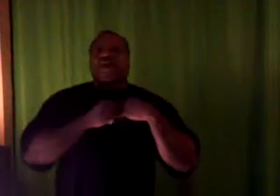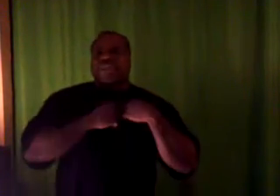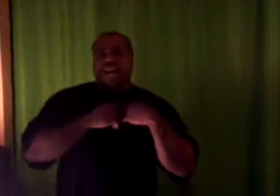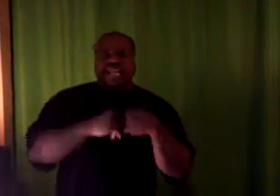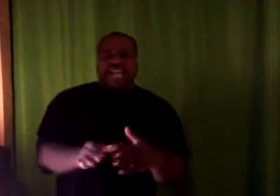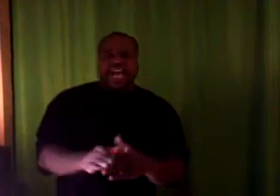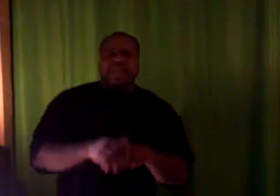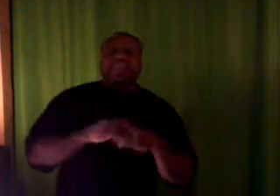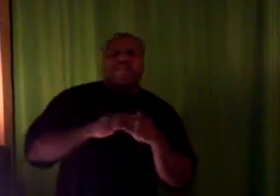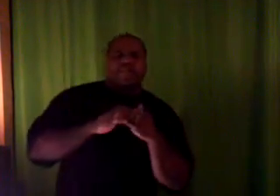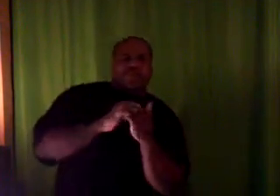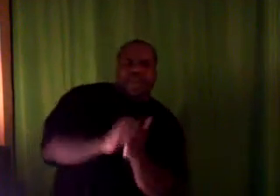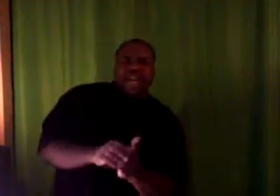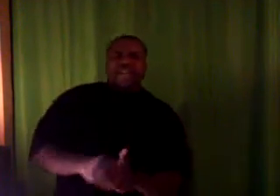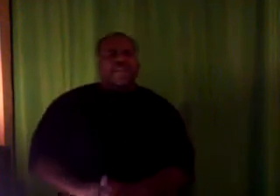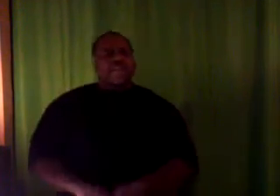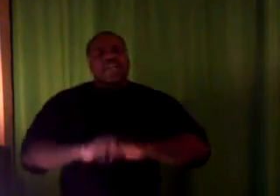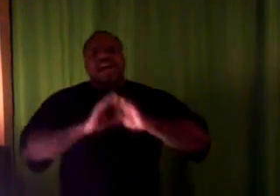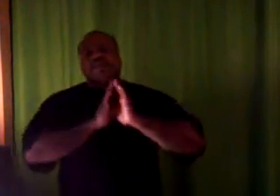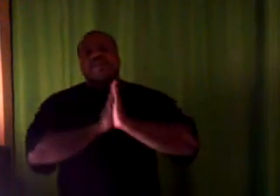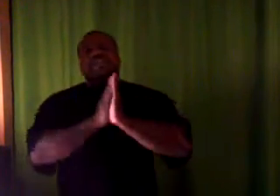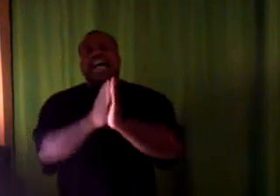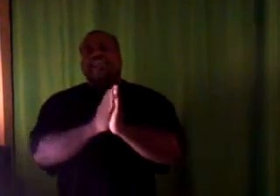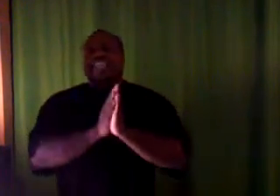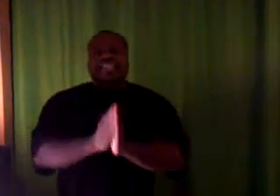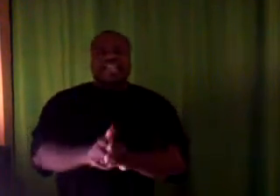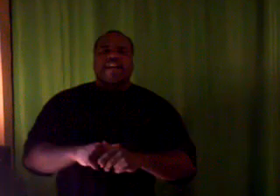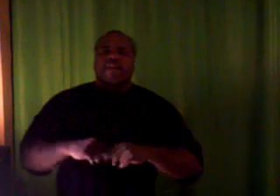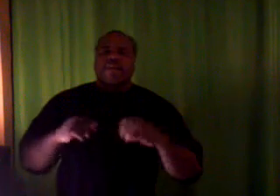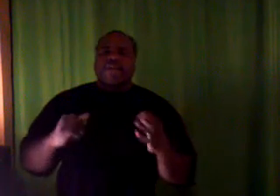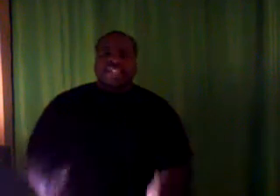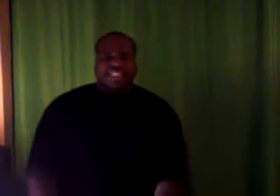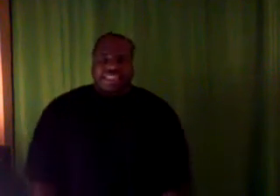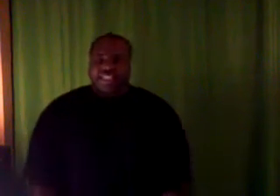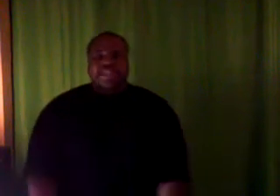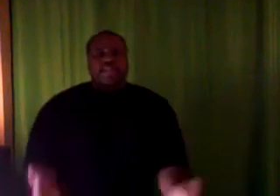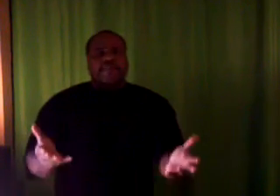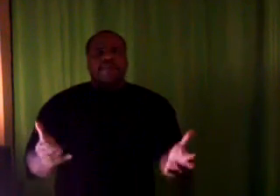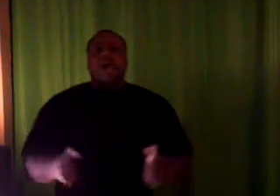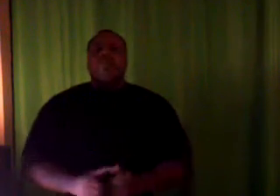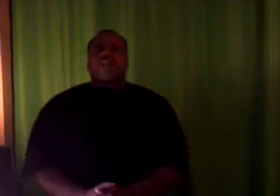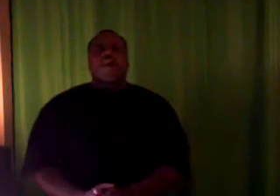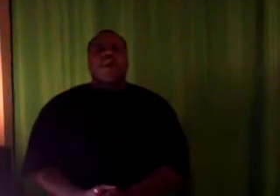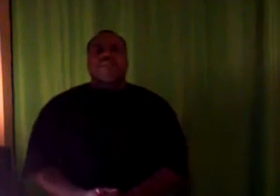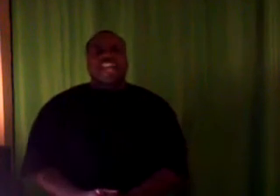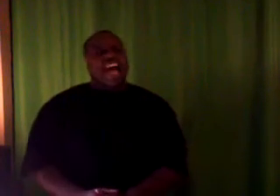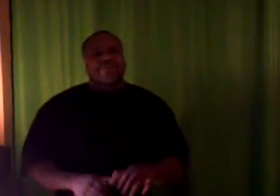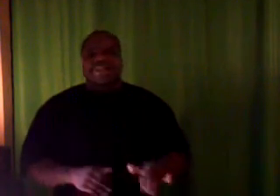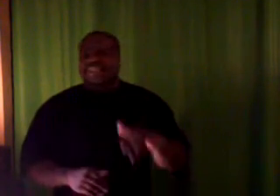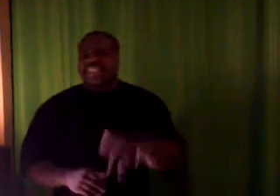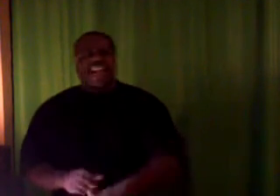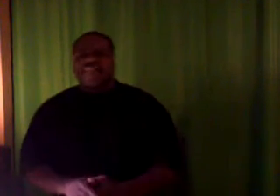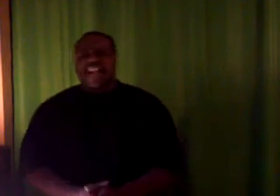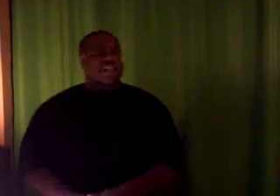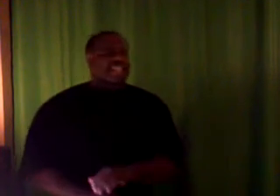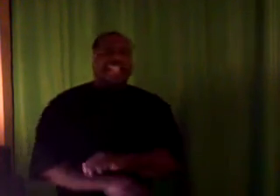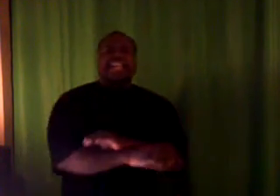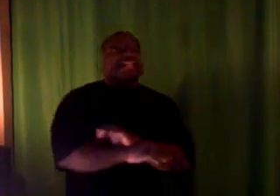talking about God. I'm talking about praying for people. I want us all to get to that level where we can just be on one accord for God because this life down there is jacked